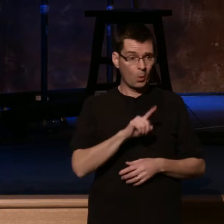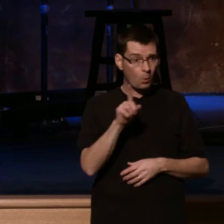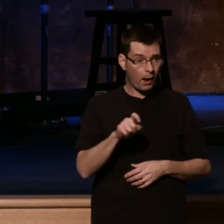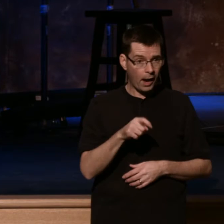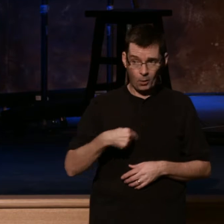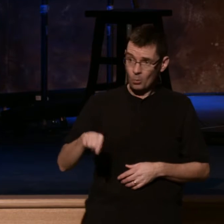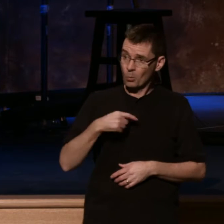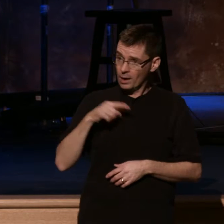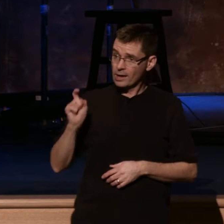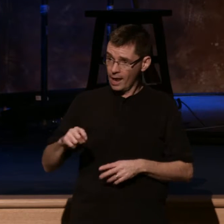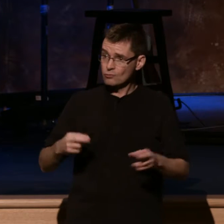Absolutely.